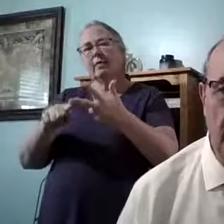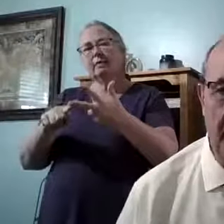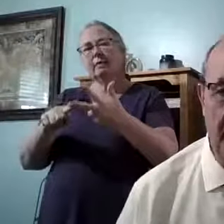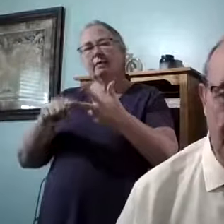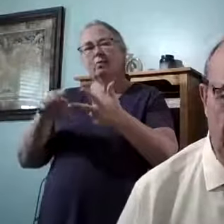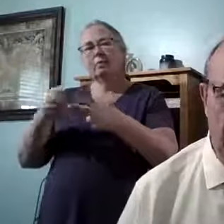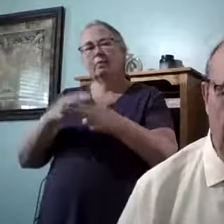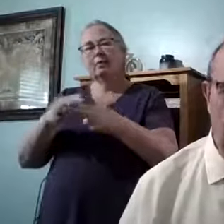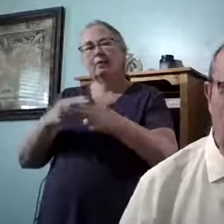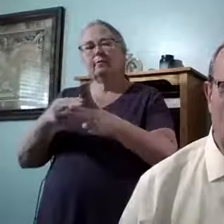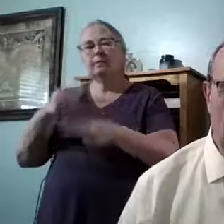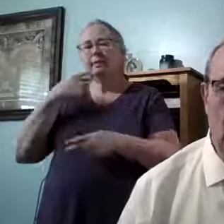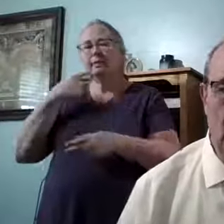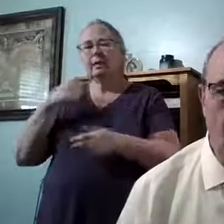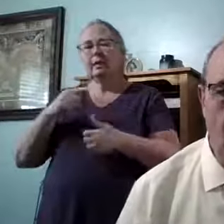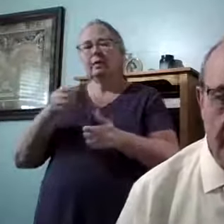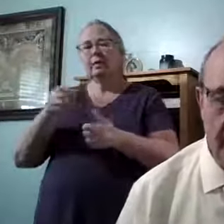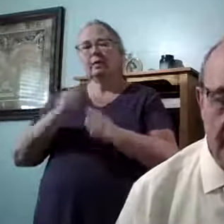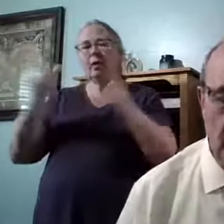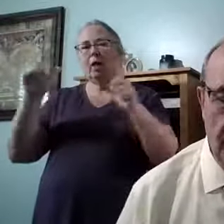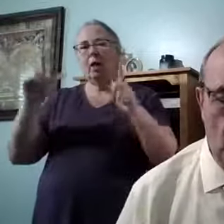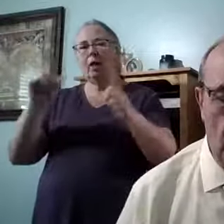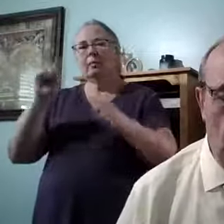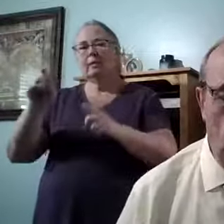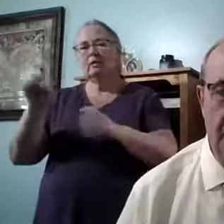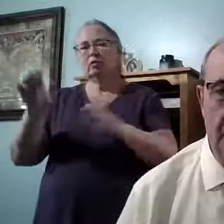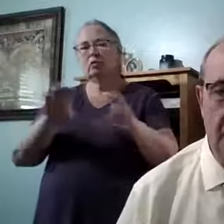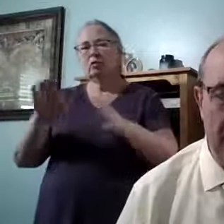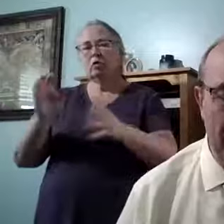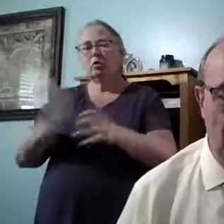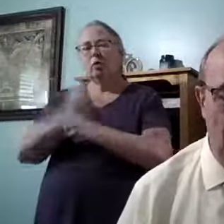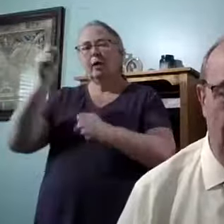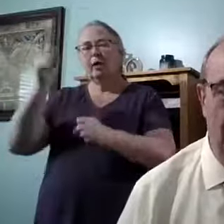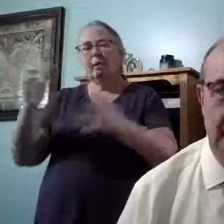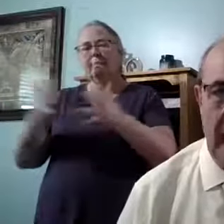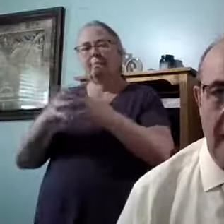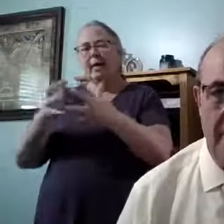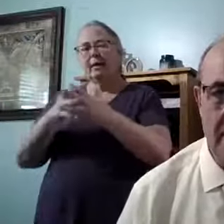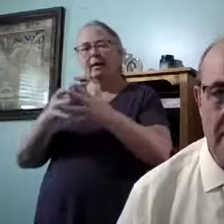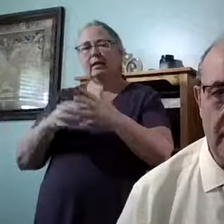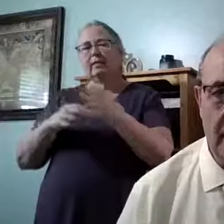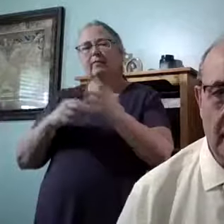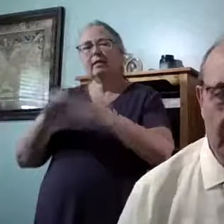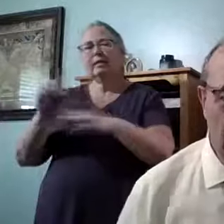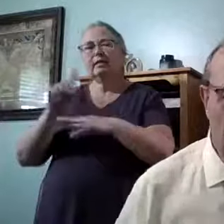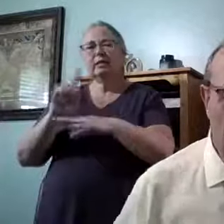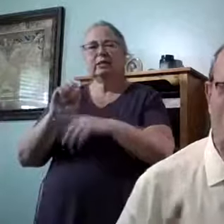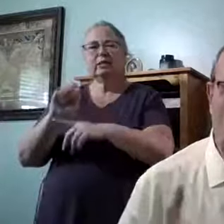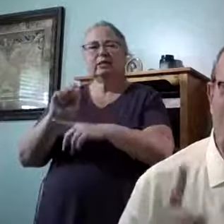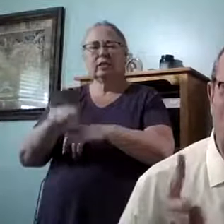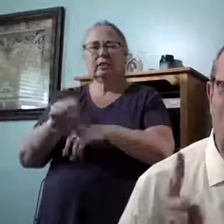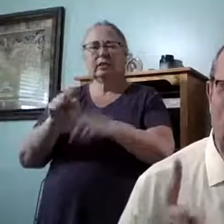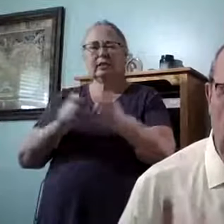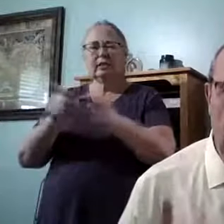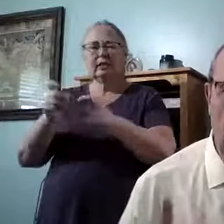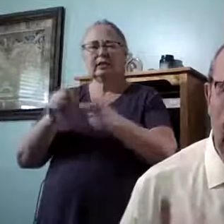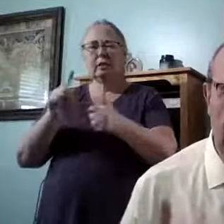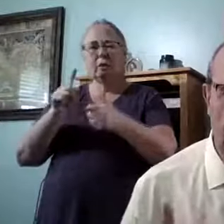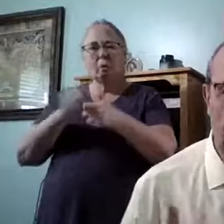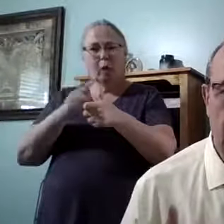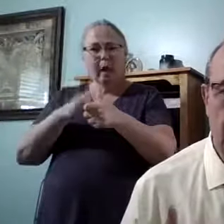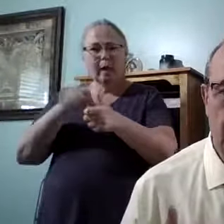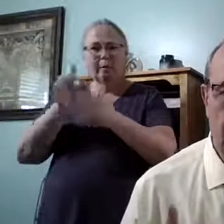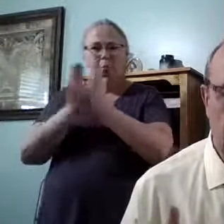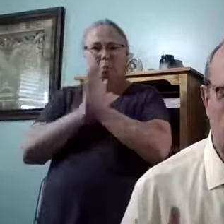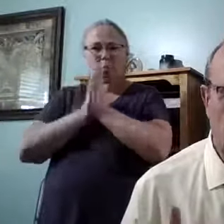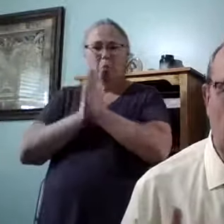just want to briefly mention that we've all got to do in order to win this battle of dominance. Number one, we got to pray, right?